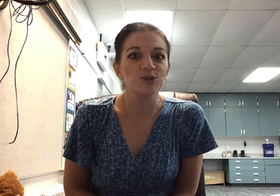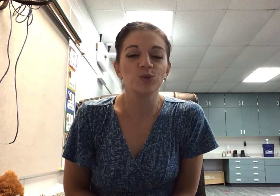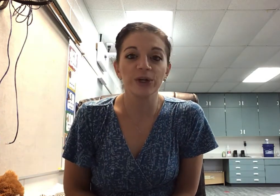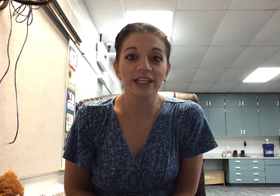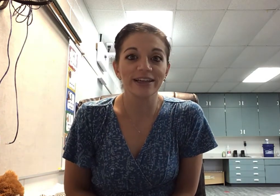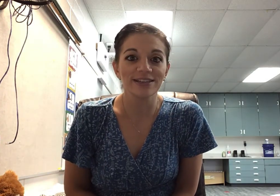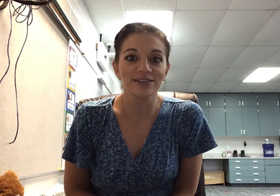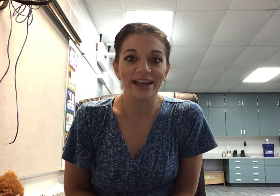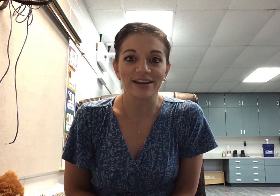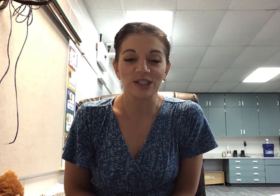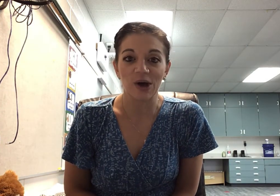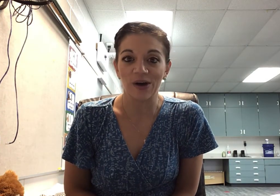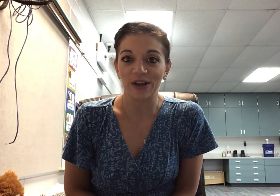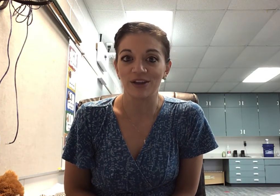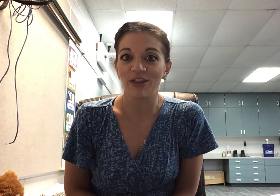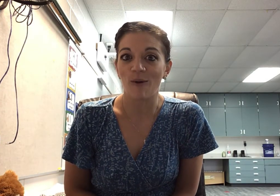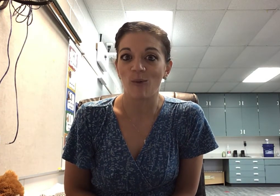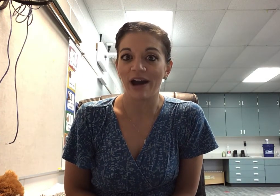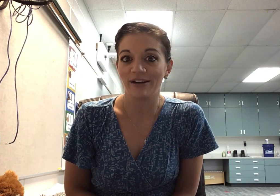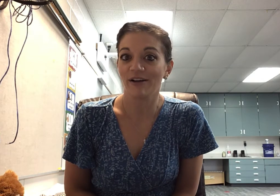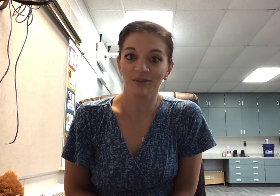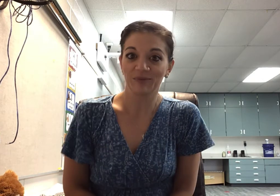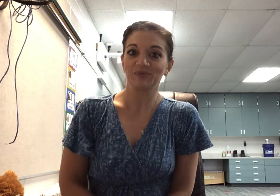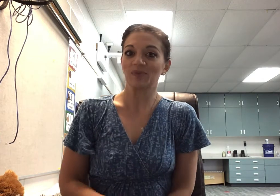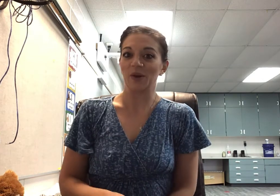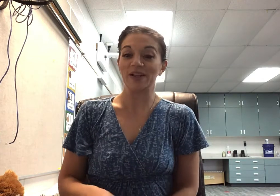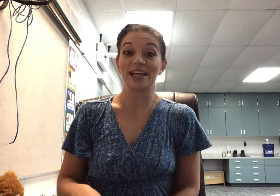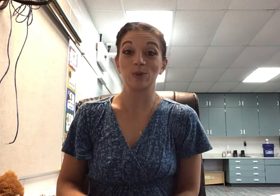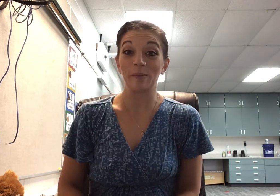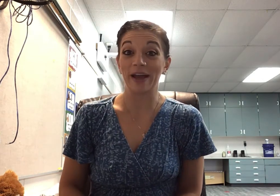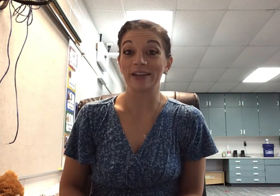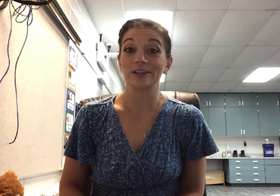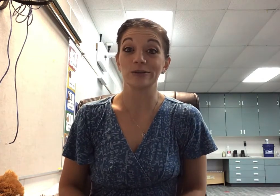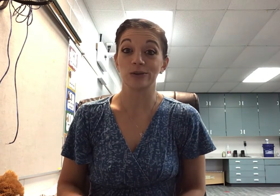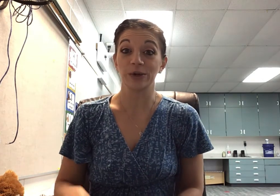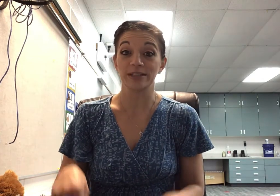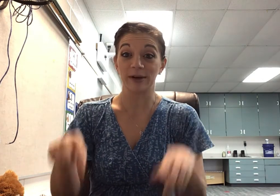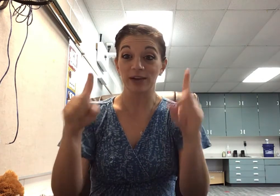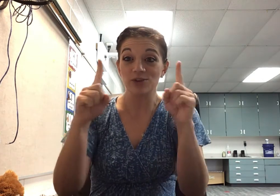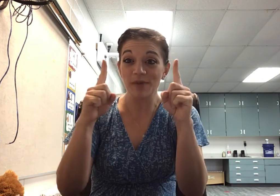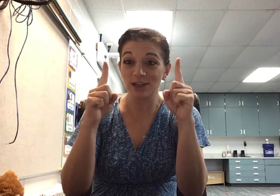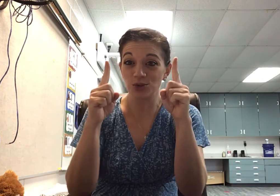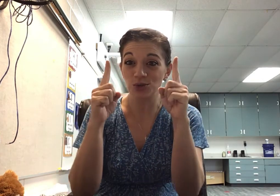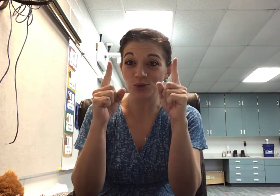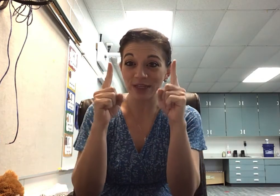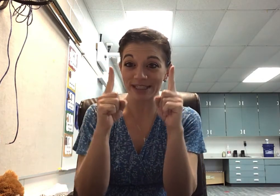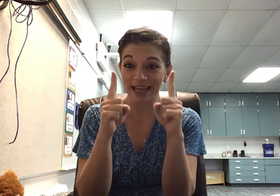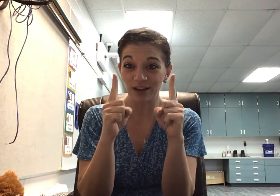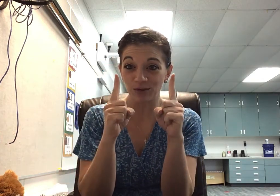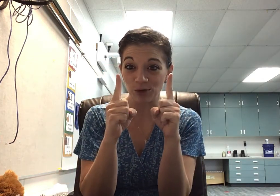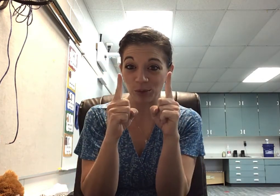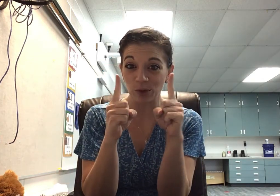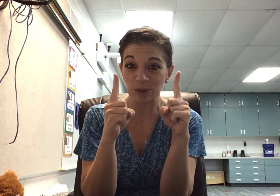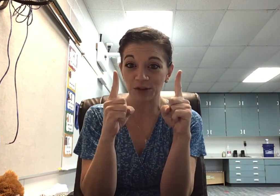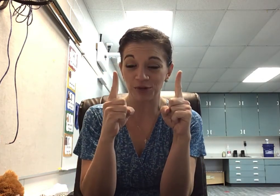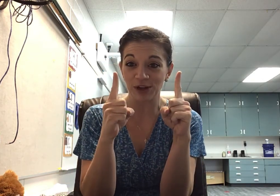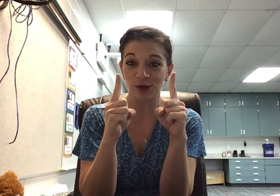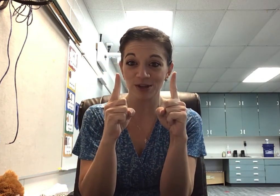really like to land on that wire, right? That's what my little story is about. Can you make two telephone poles with your fingers